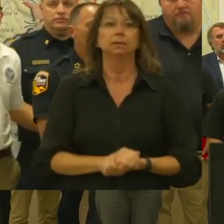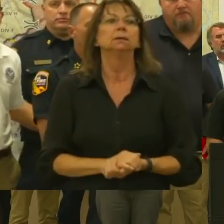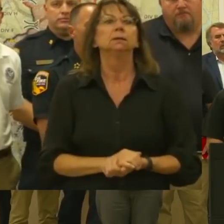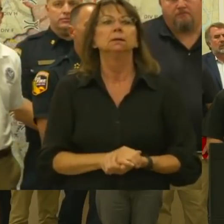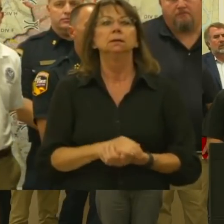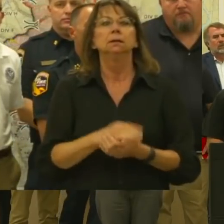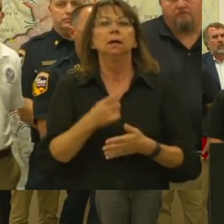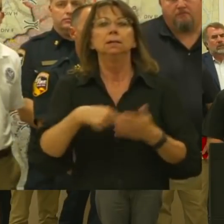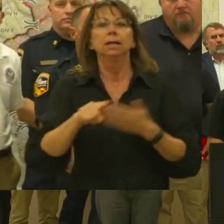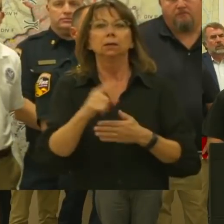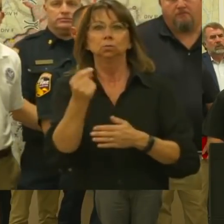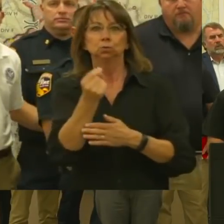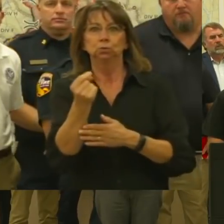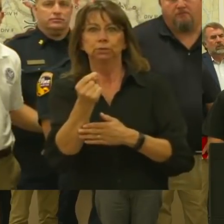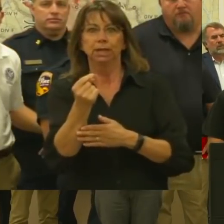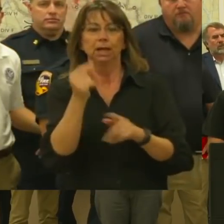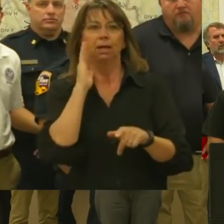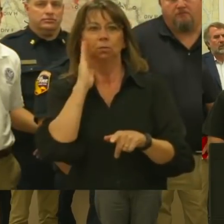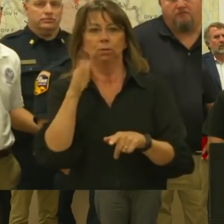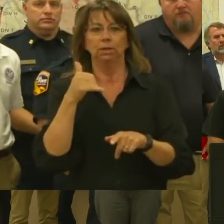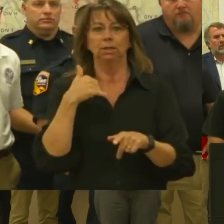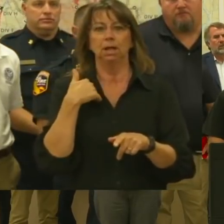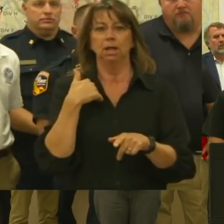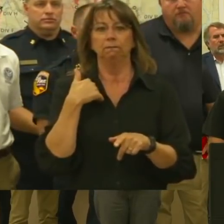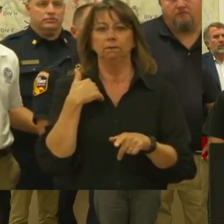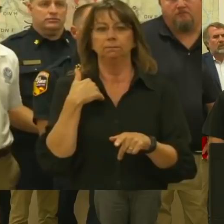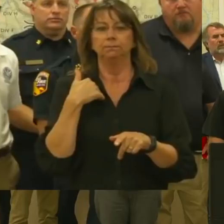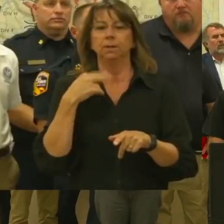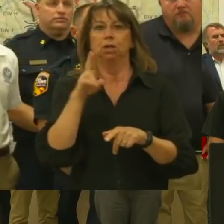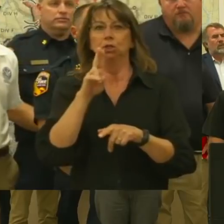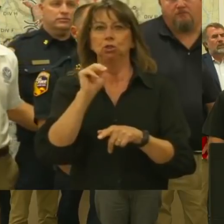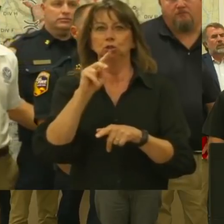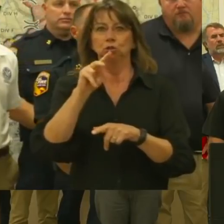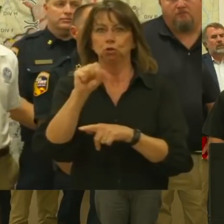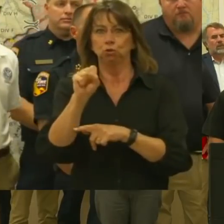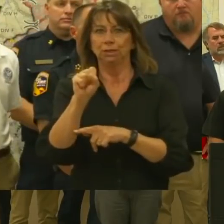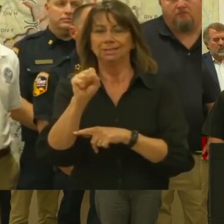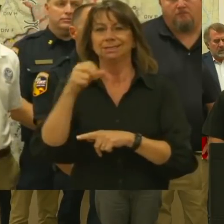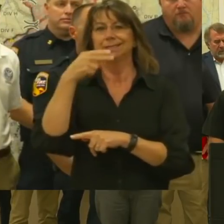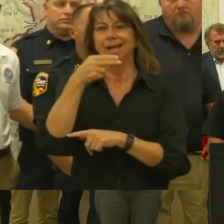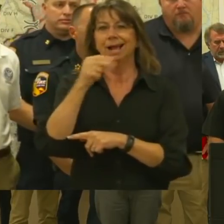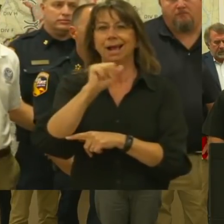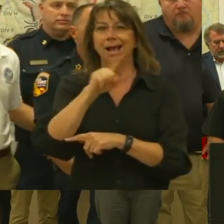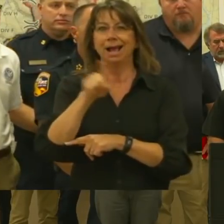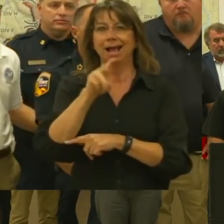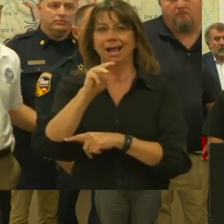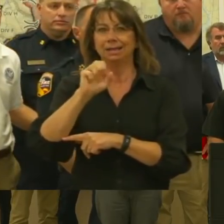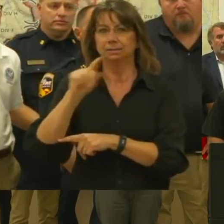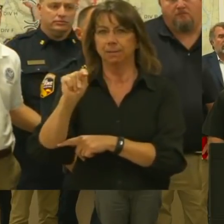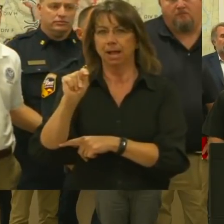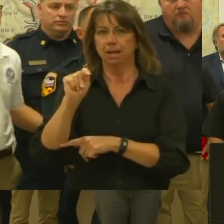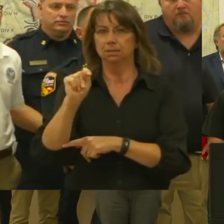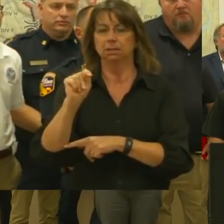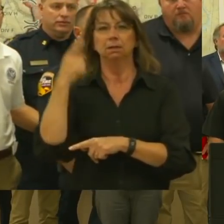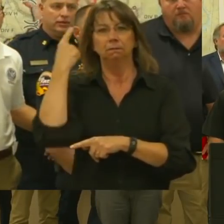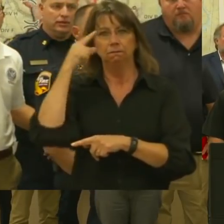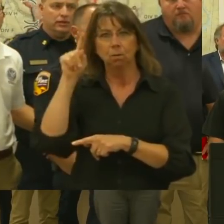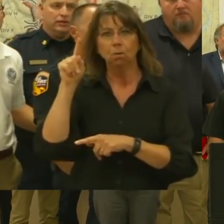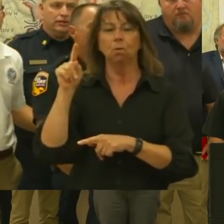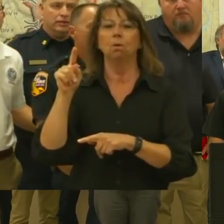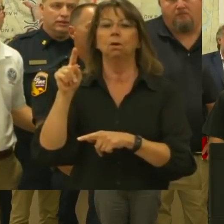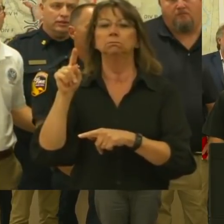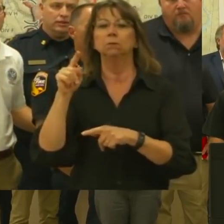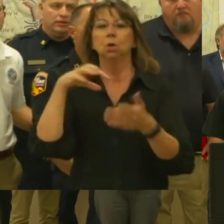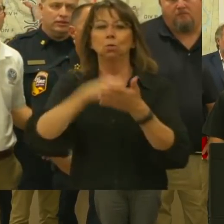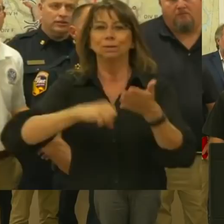Department of Toxic Subjecture Control units. These are hazmat units in Reading and beginning the process of